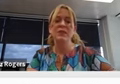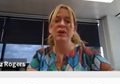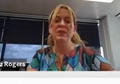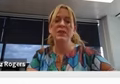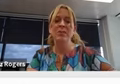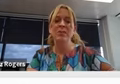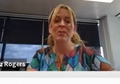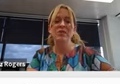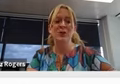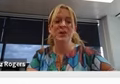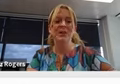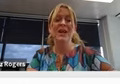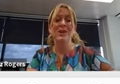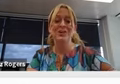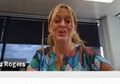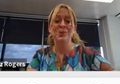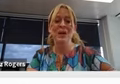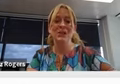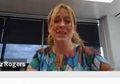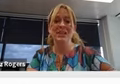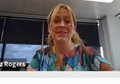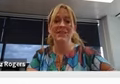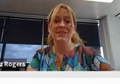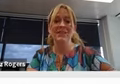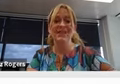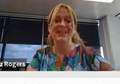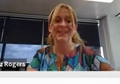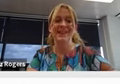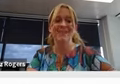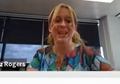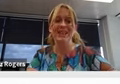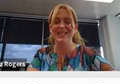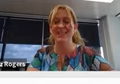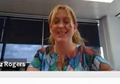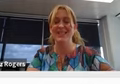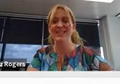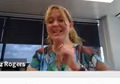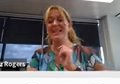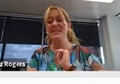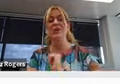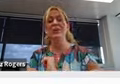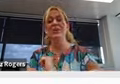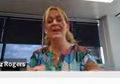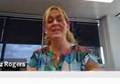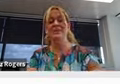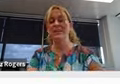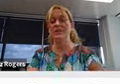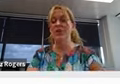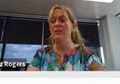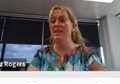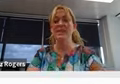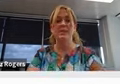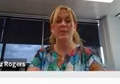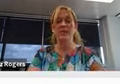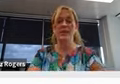So this photo was from the tour that I went on as well in 2017, playing all the sound effects. So I've got all the sound effects